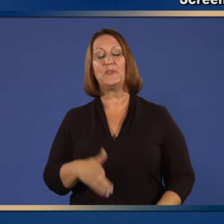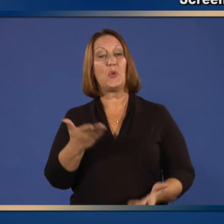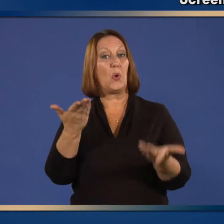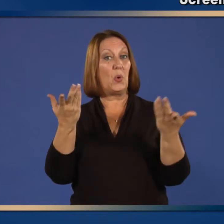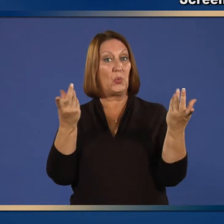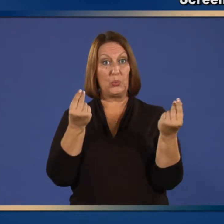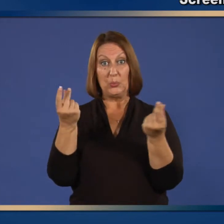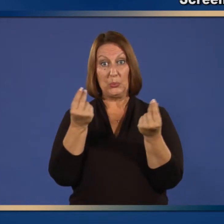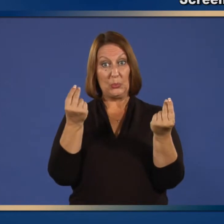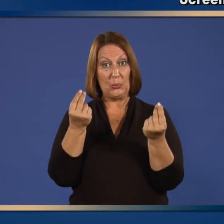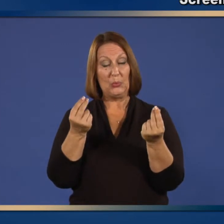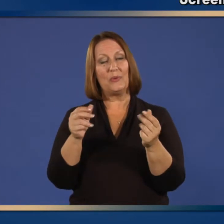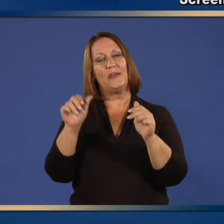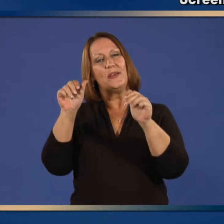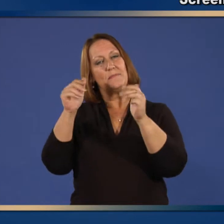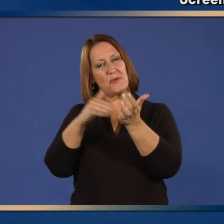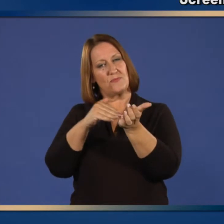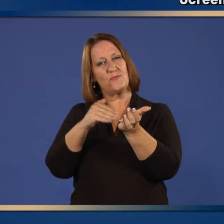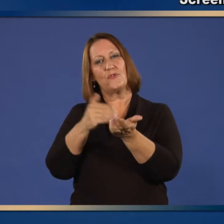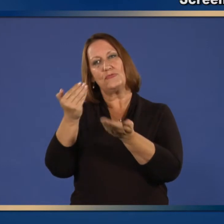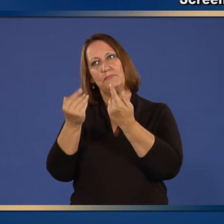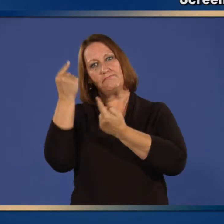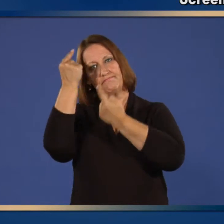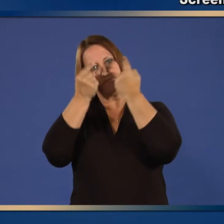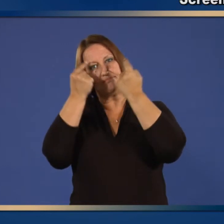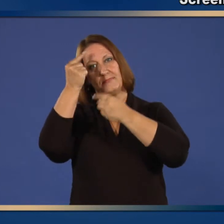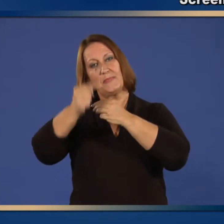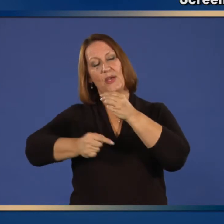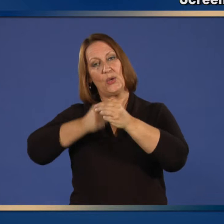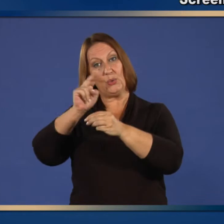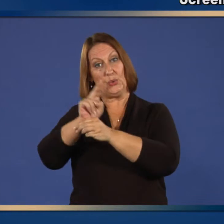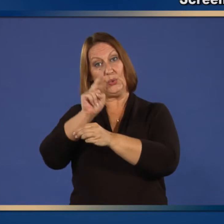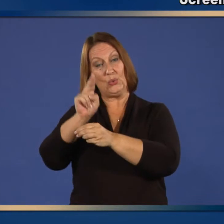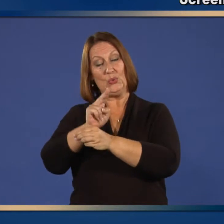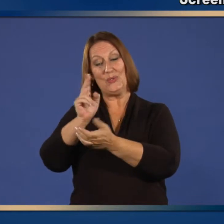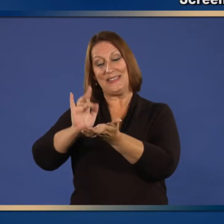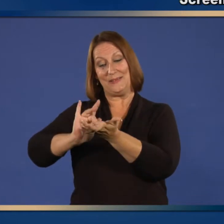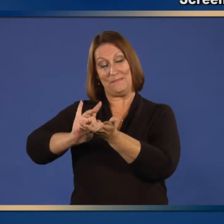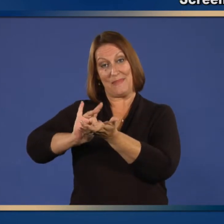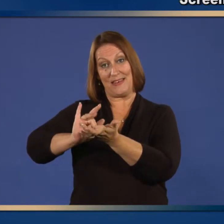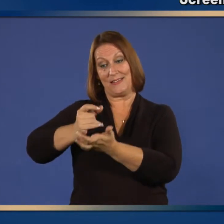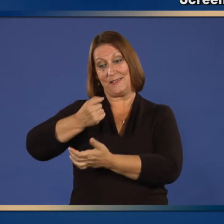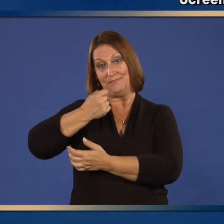antiviral chemoprophylaxis for these patients. 21.